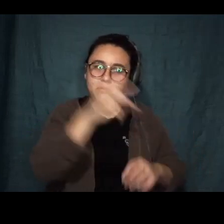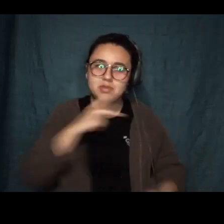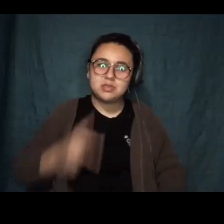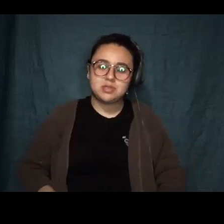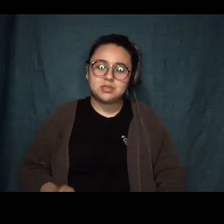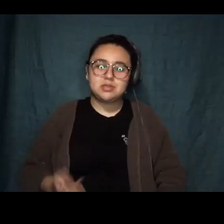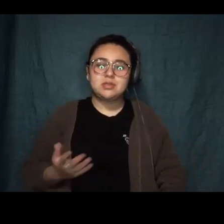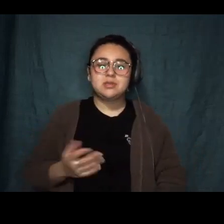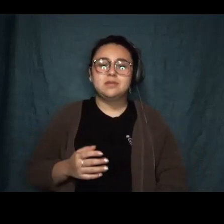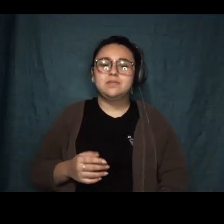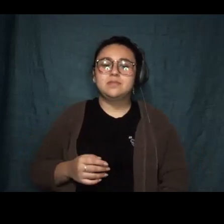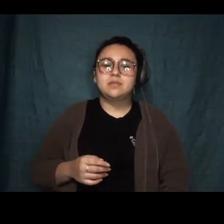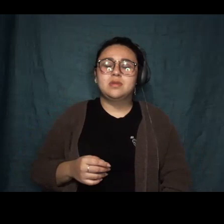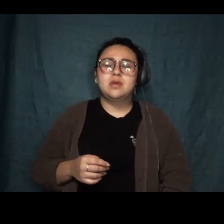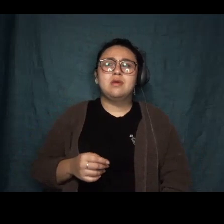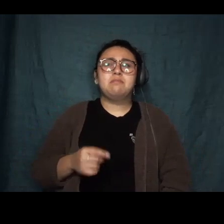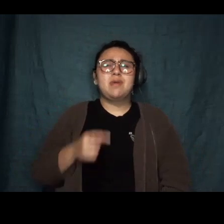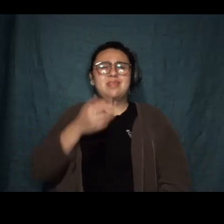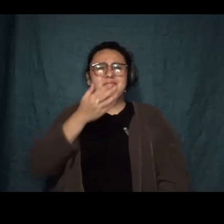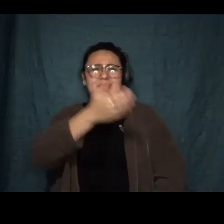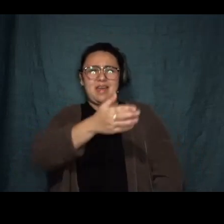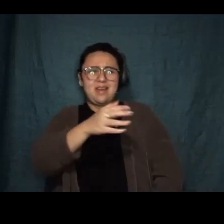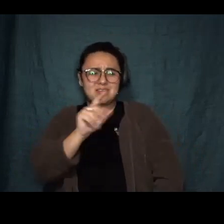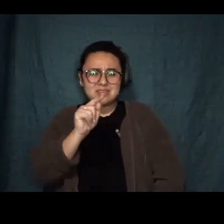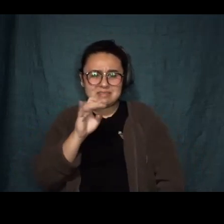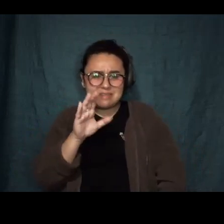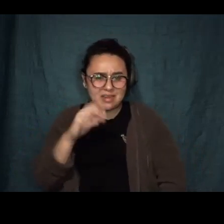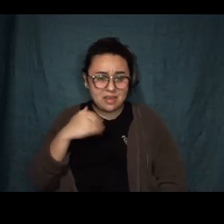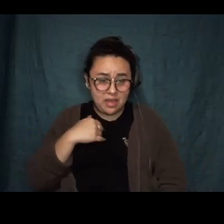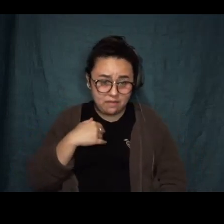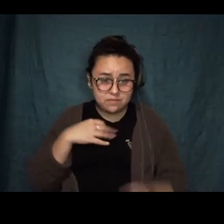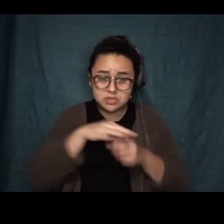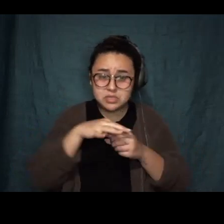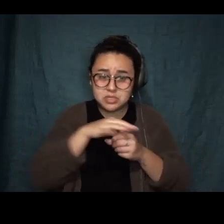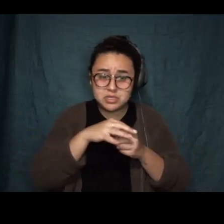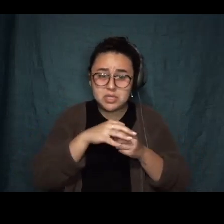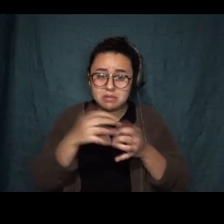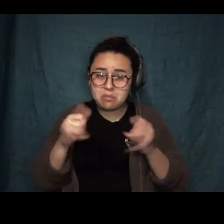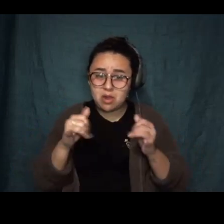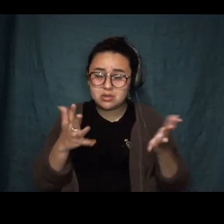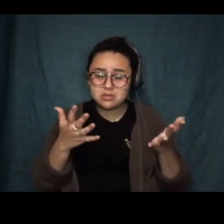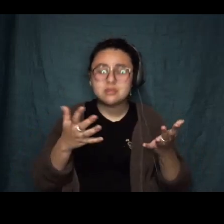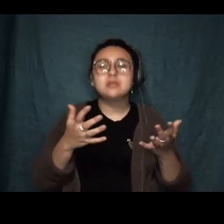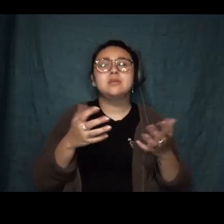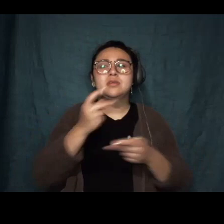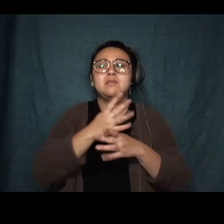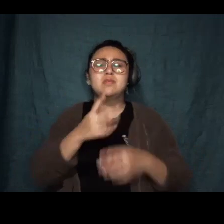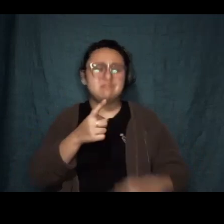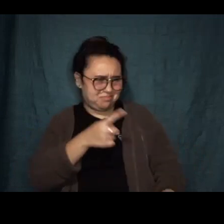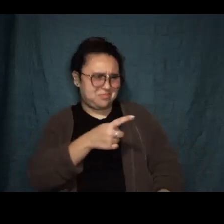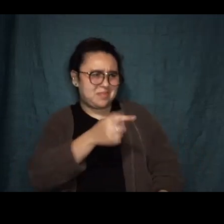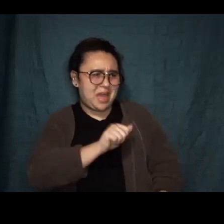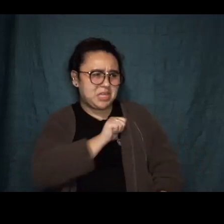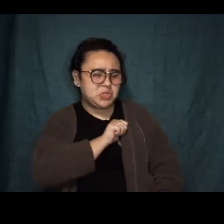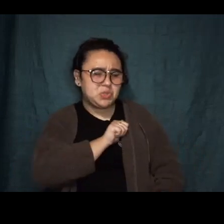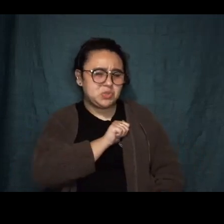to get the wrong idea about history, Lisa said, so straight-faced that the supervisor failed to call her out for attitude. I guess they must want